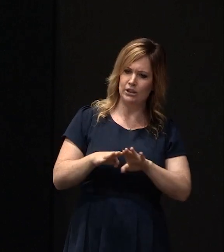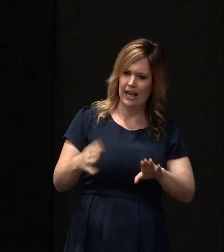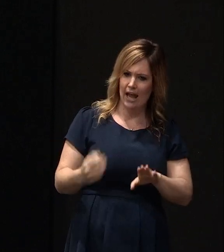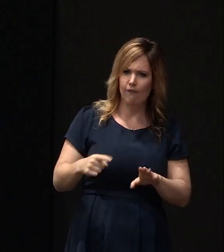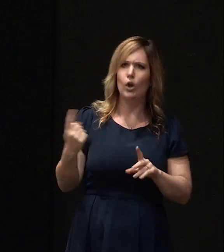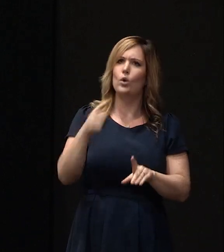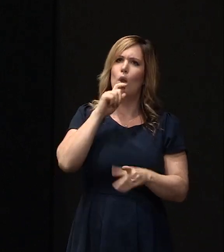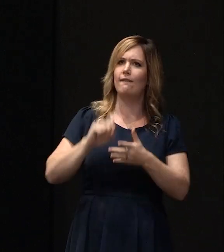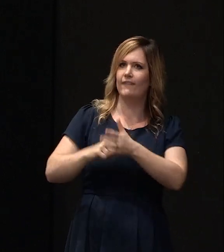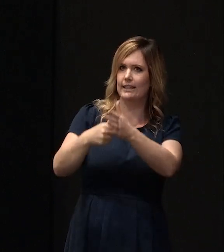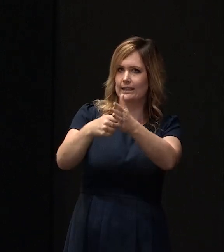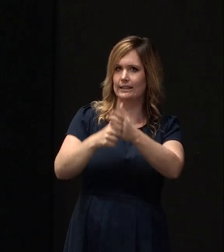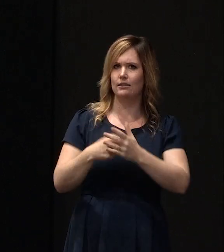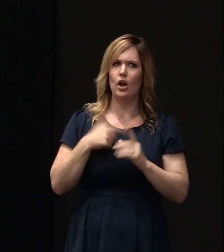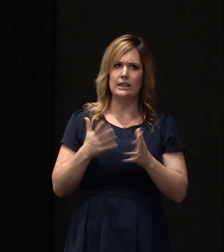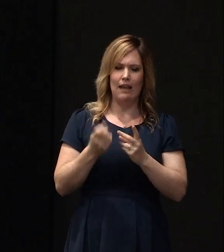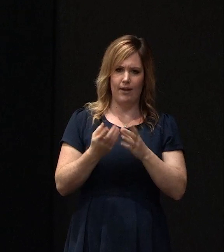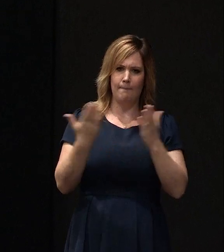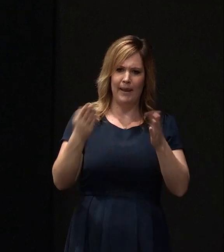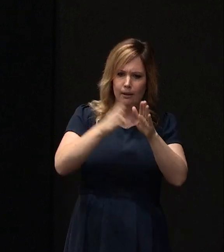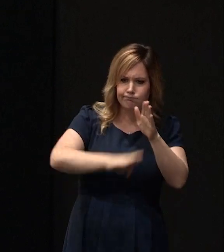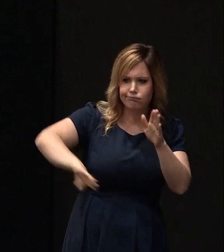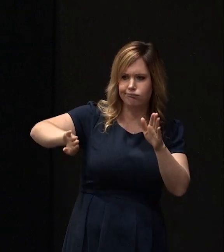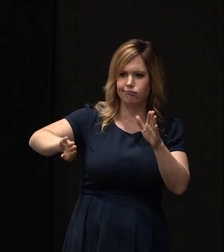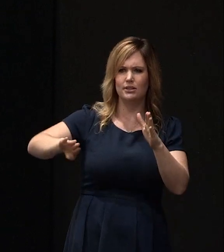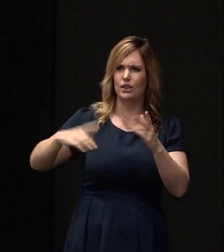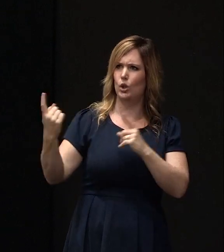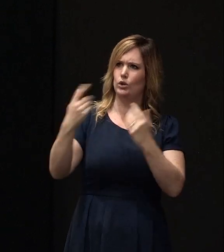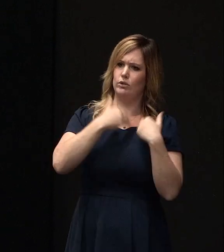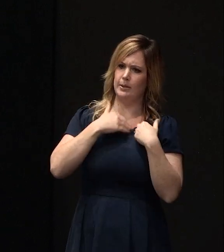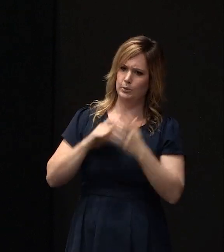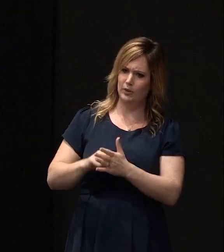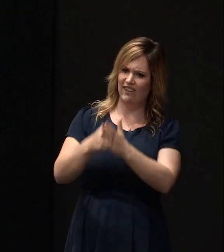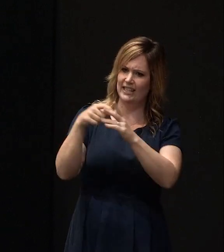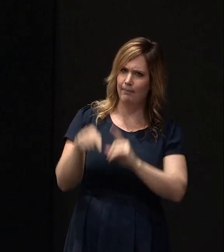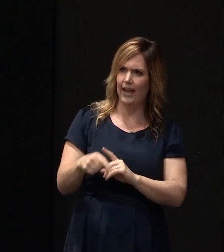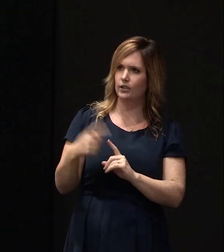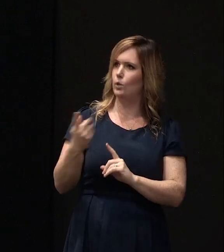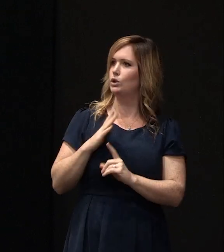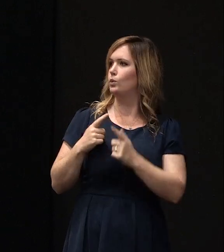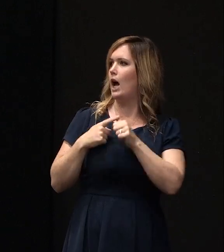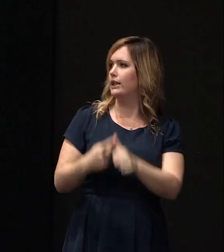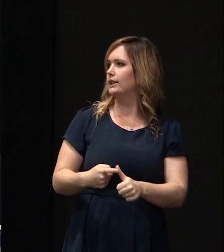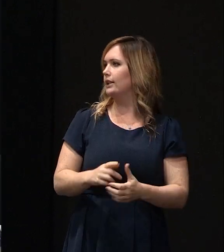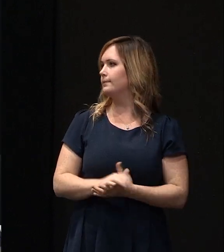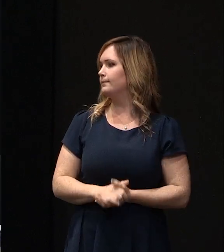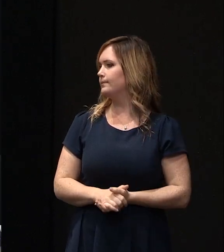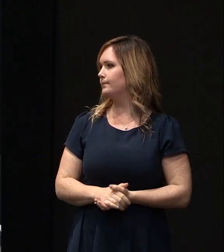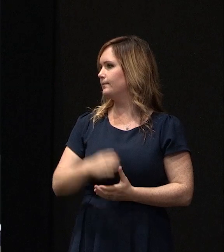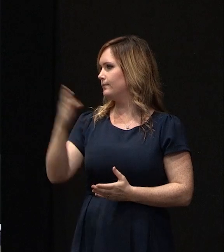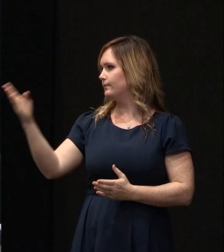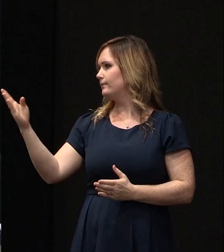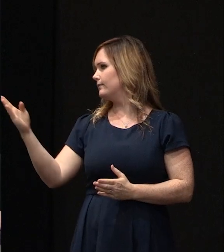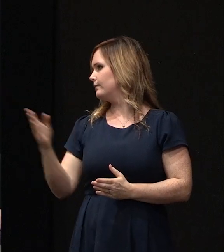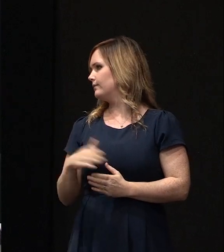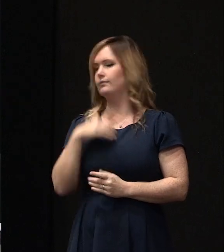on my property. If I've still got a big sinkhole or something like that, who's responsible for fixing that? Who wants to take that question? I'll start off